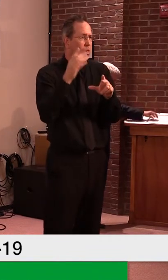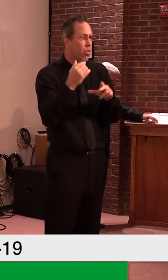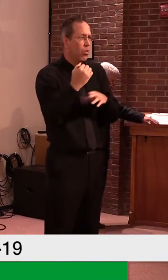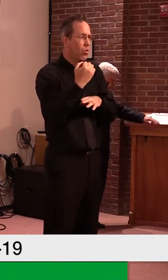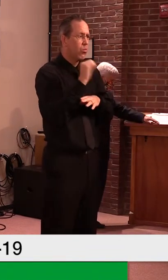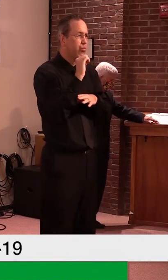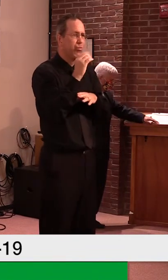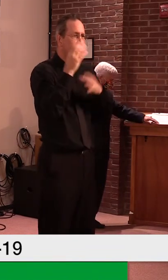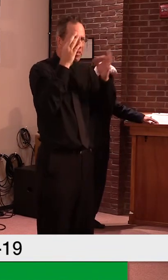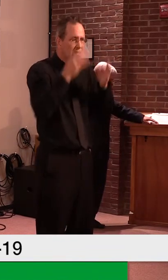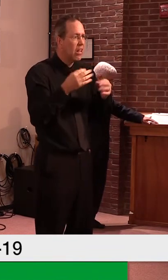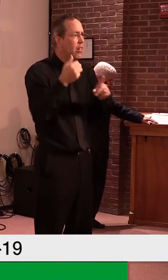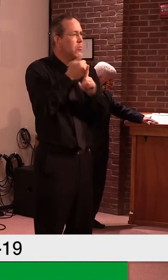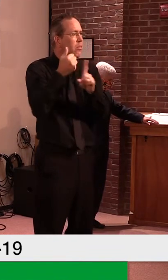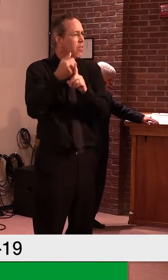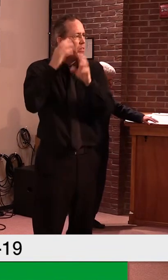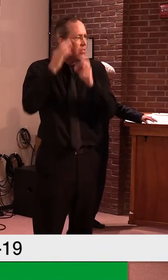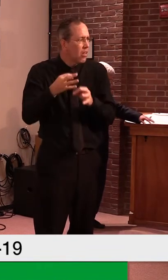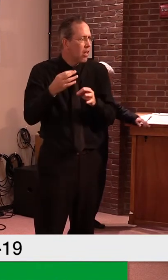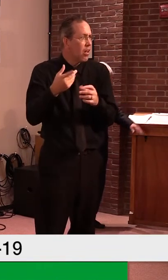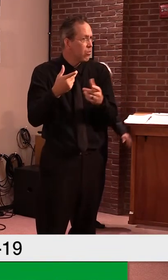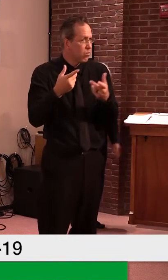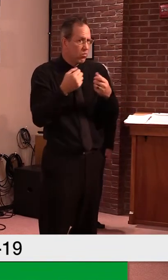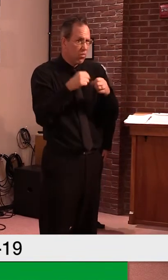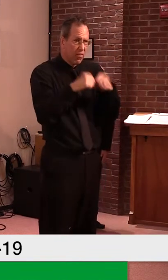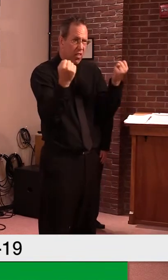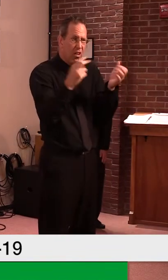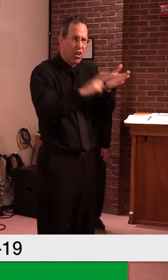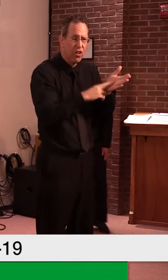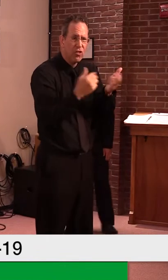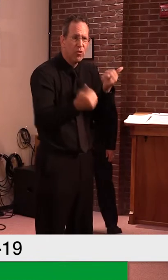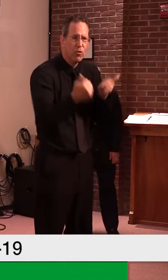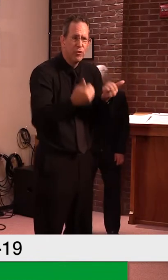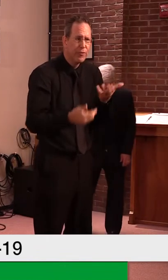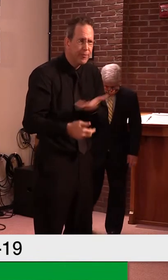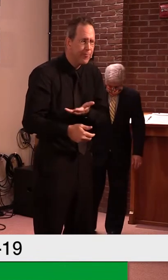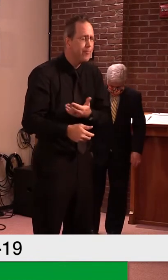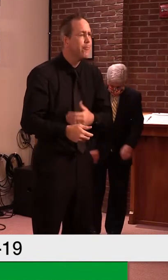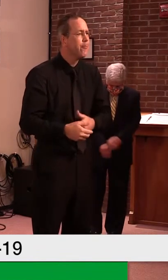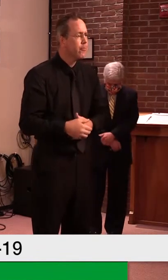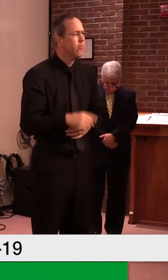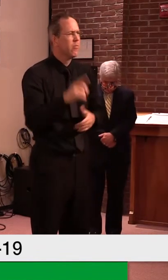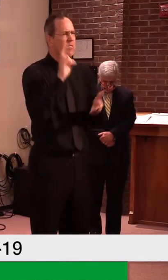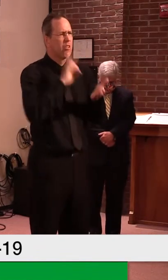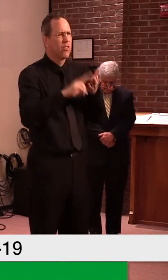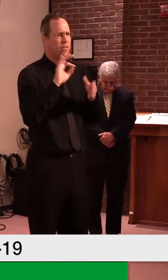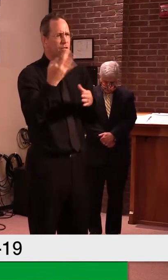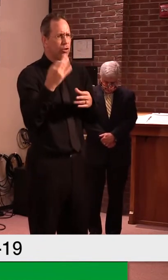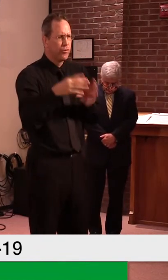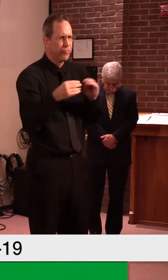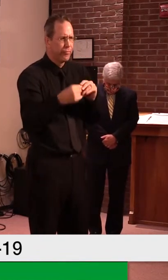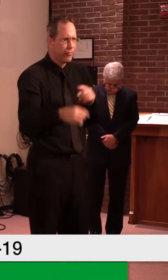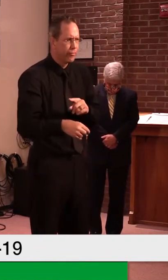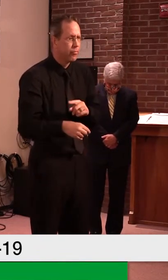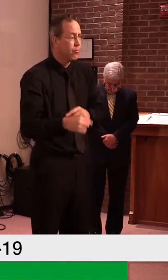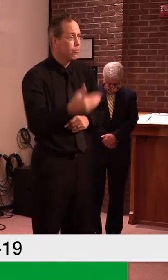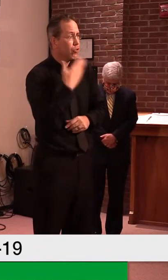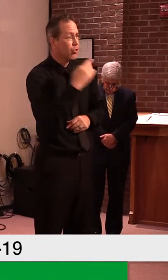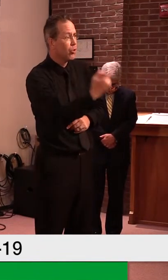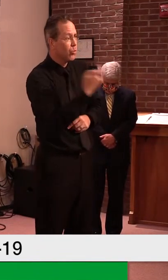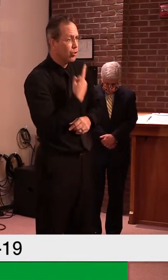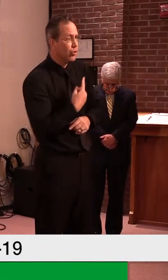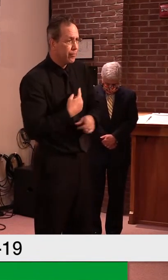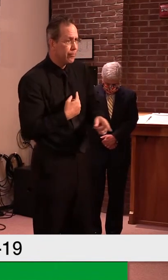Uh, thanks, Sean. That's a fairly complex question, I think. Um, you know, just personally, uh, we have not put any specific